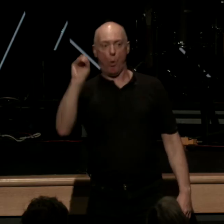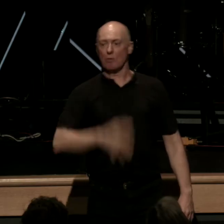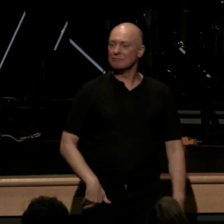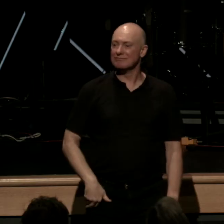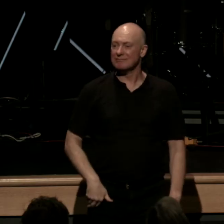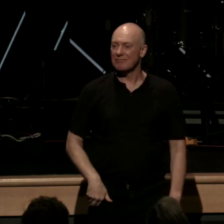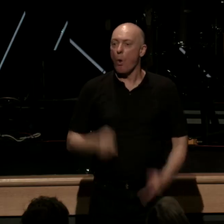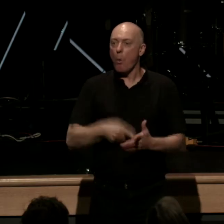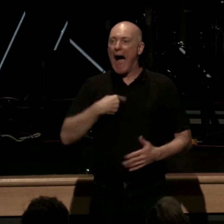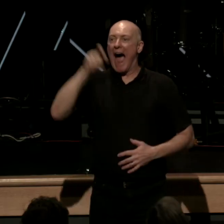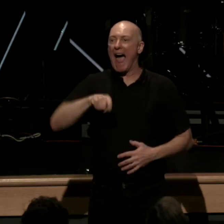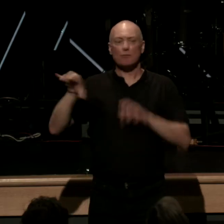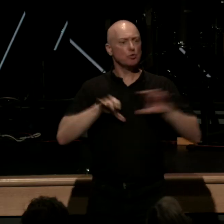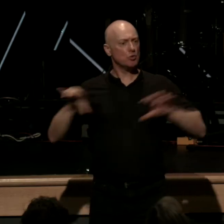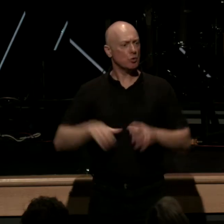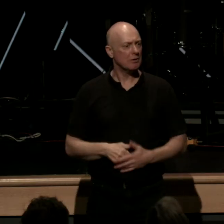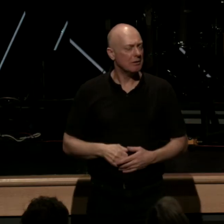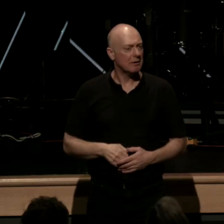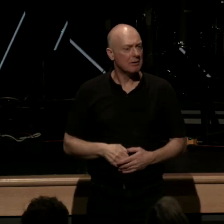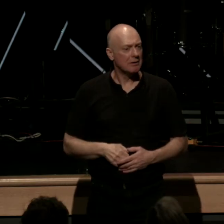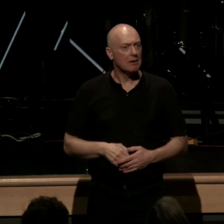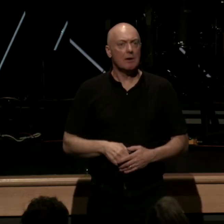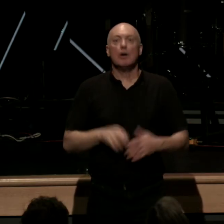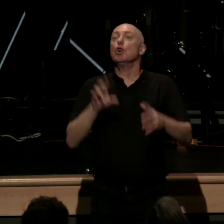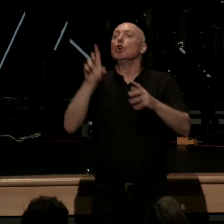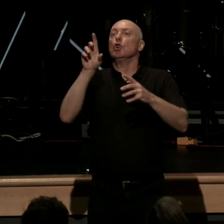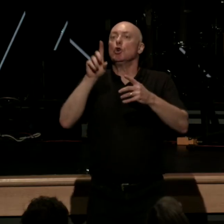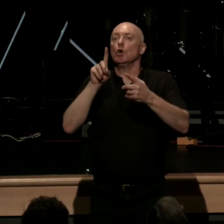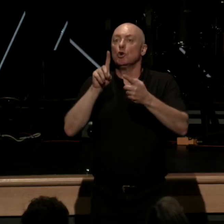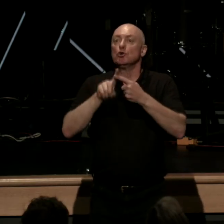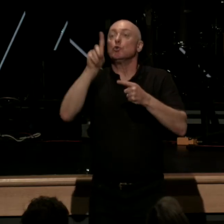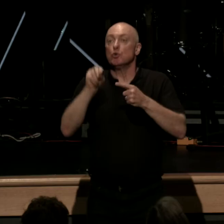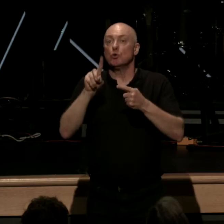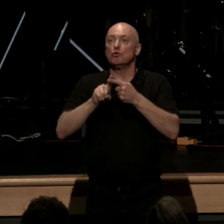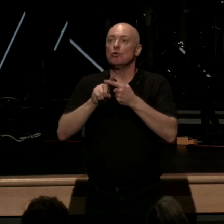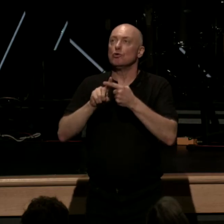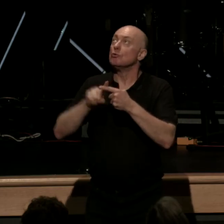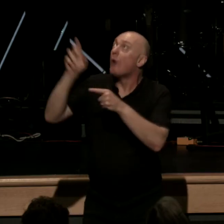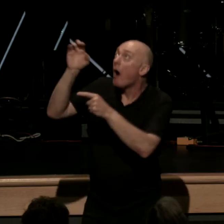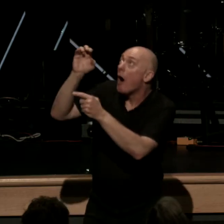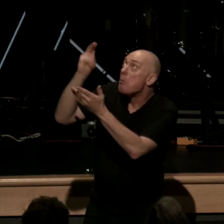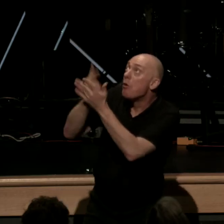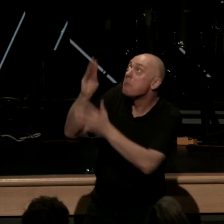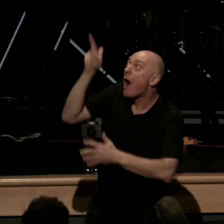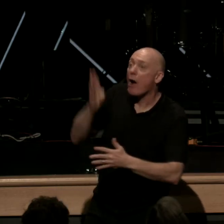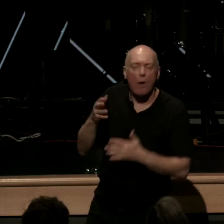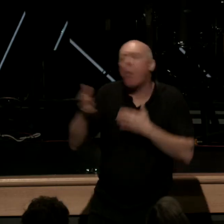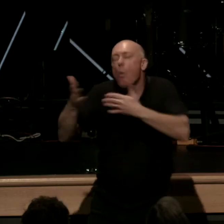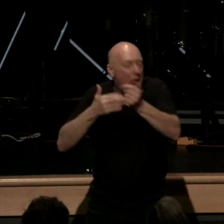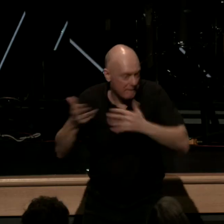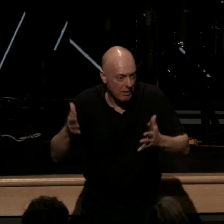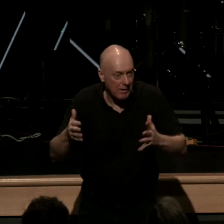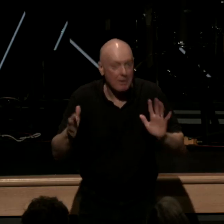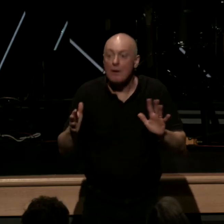about what I have to do to be in greater favor with God or whatever it is but then Christianity